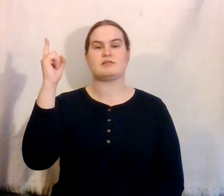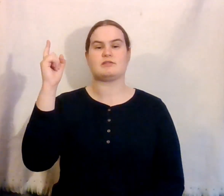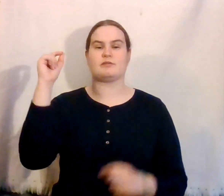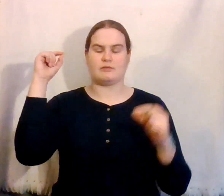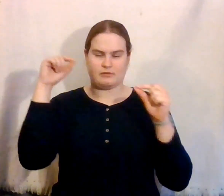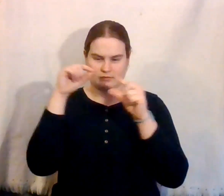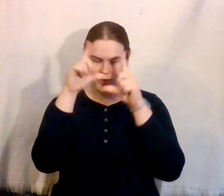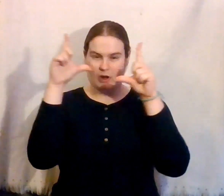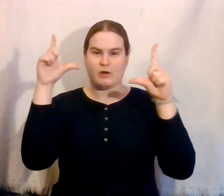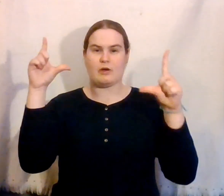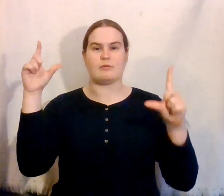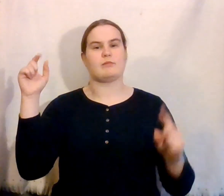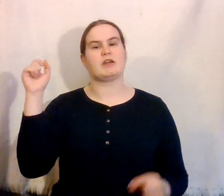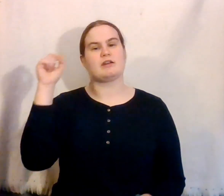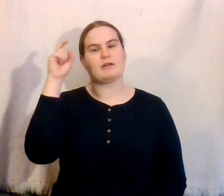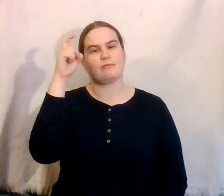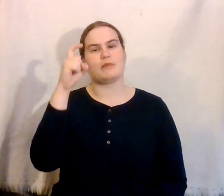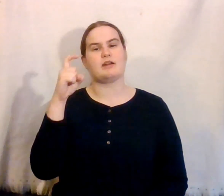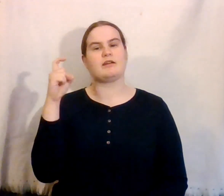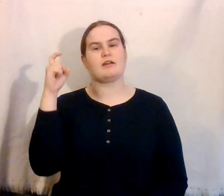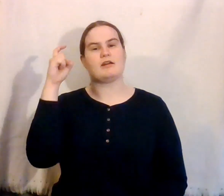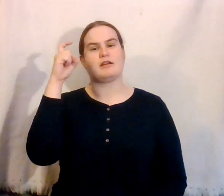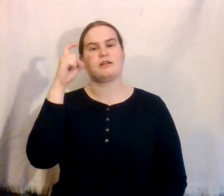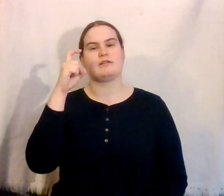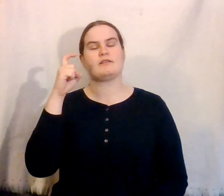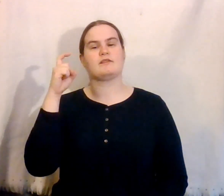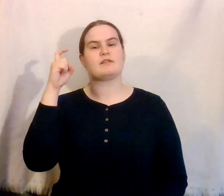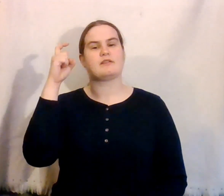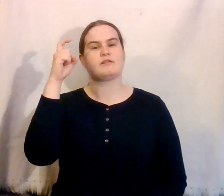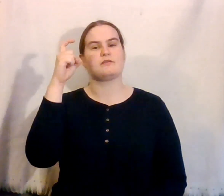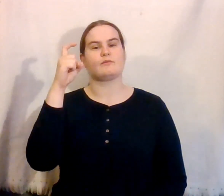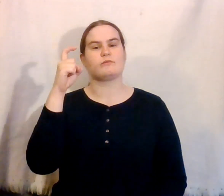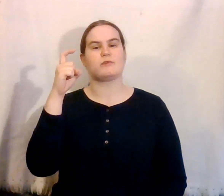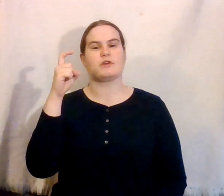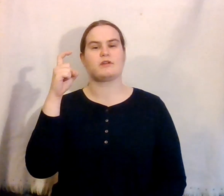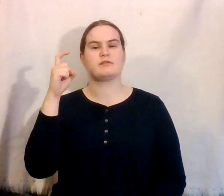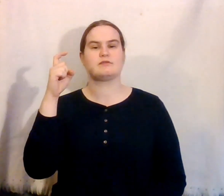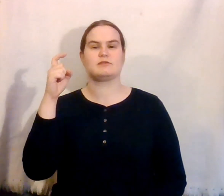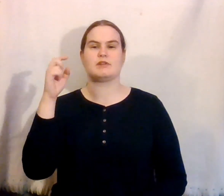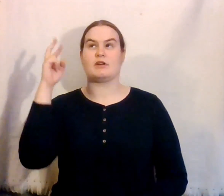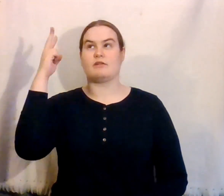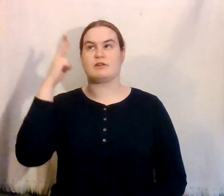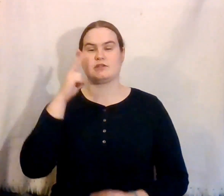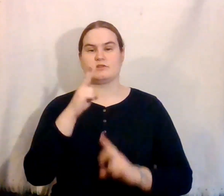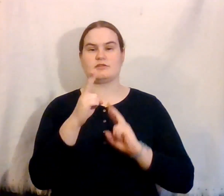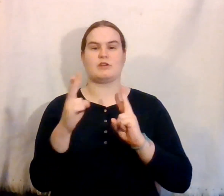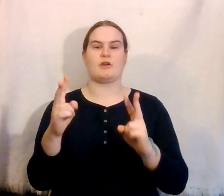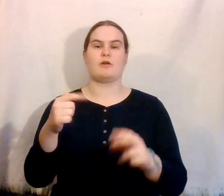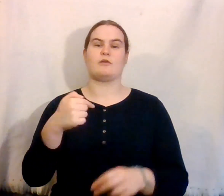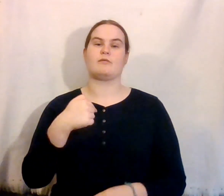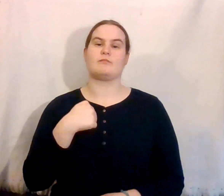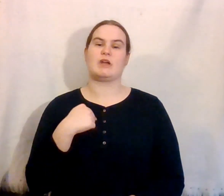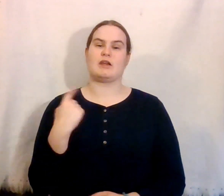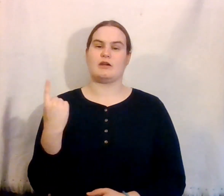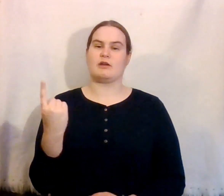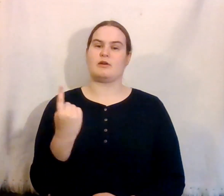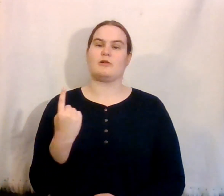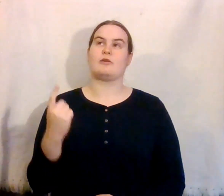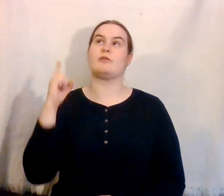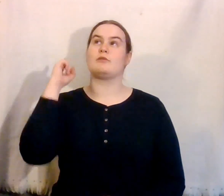Open up my eyes in wonder And show me who